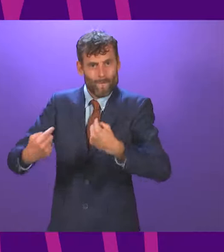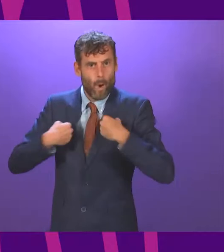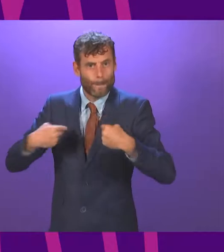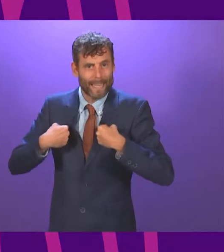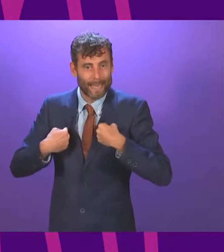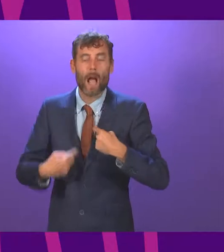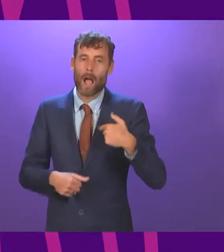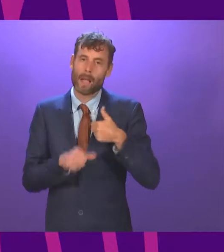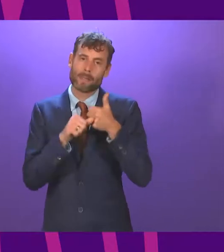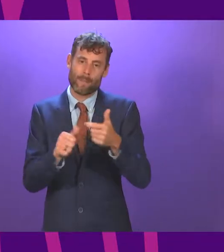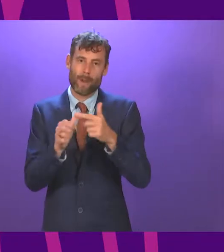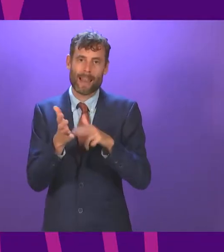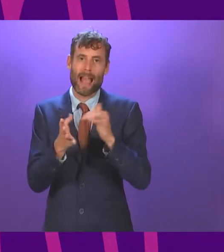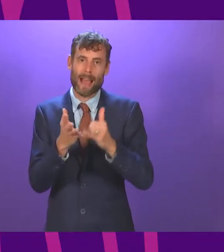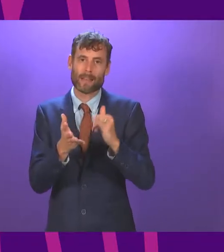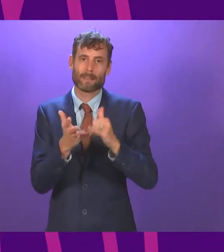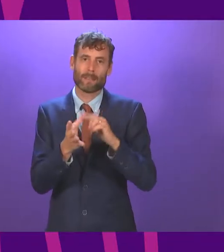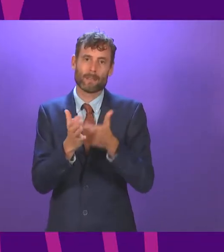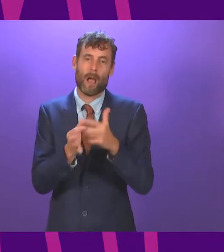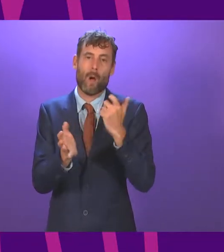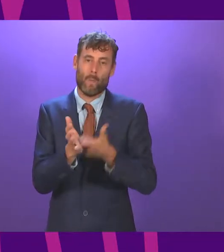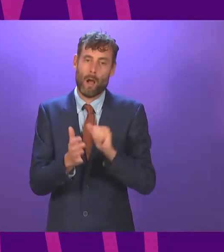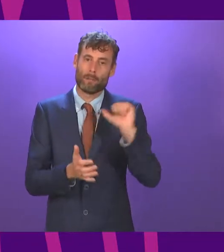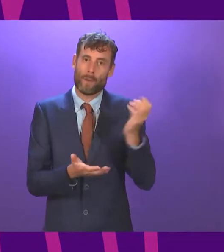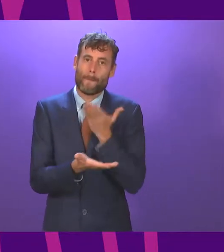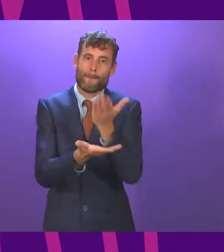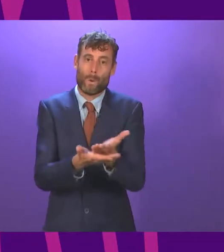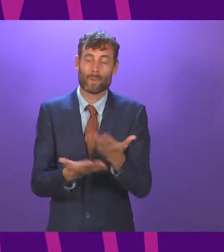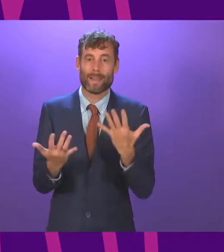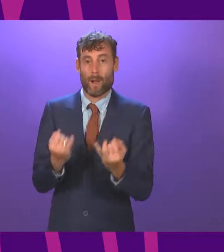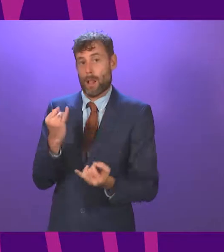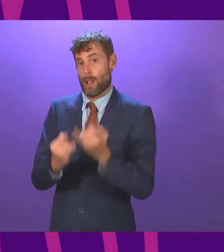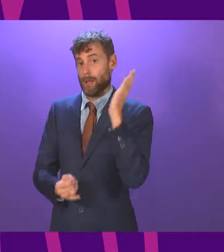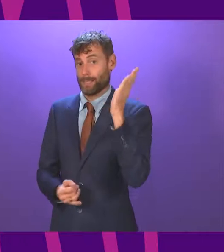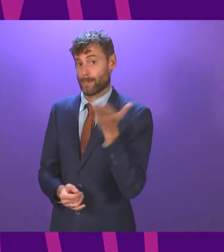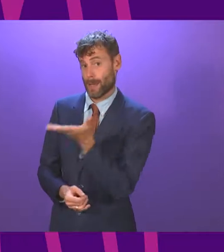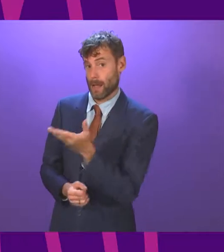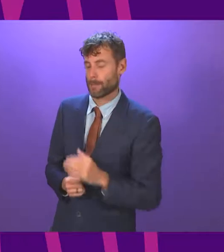Thank you. I now call on CoCab Stewart who will be the last speaker in the open debate. Ms Stewart.